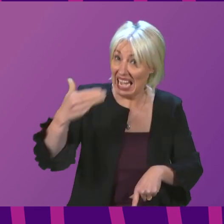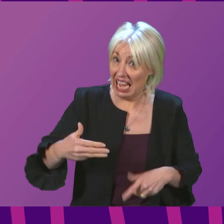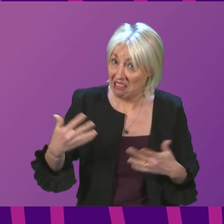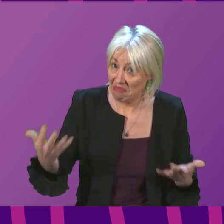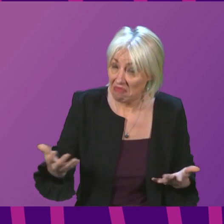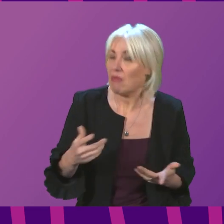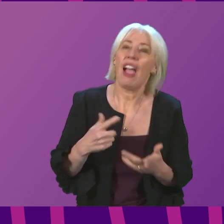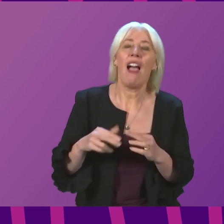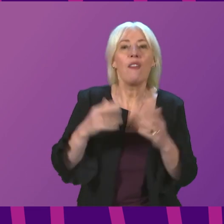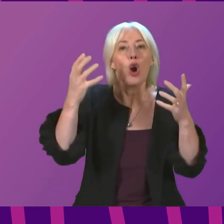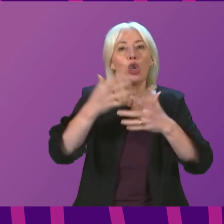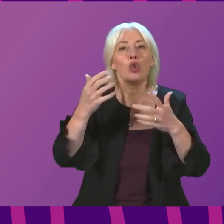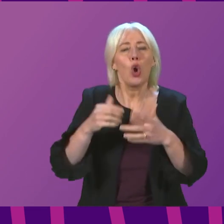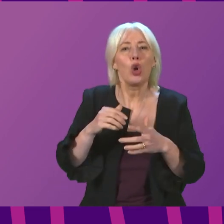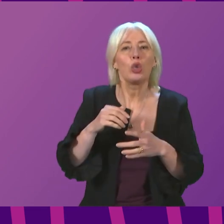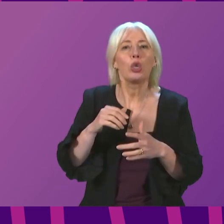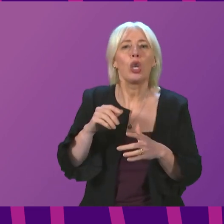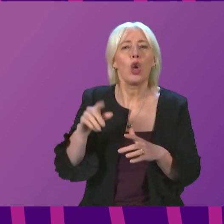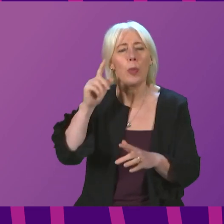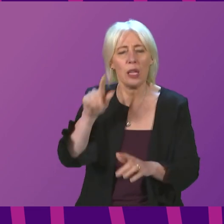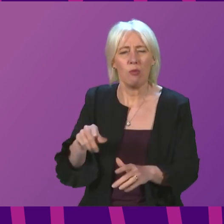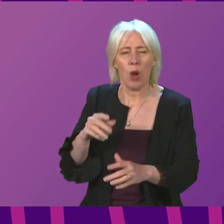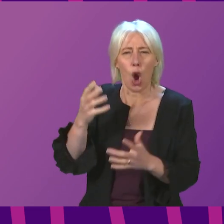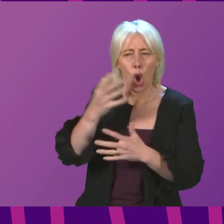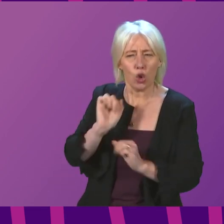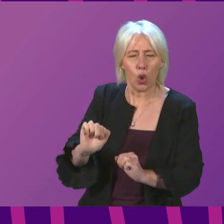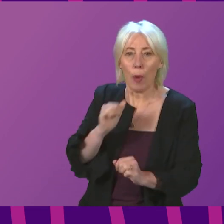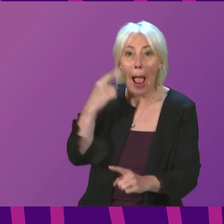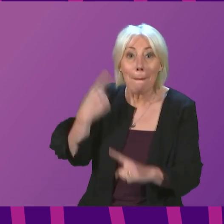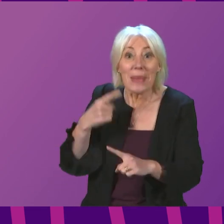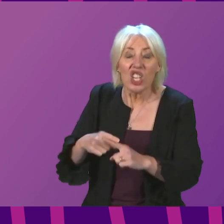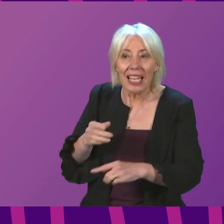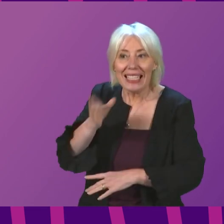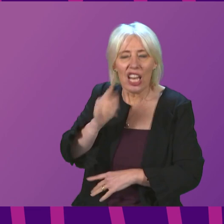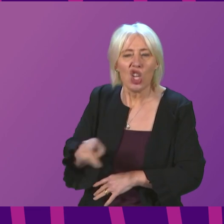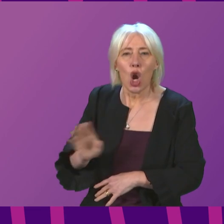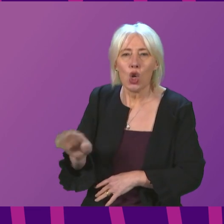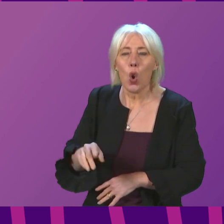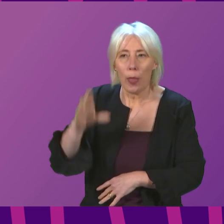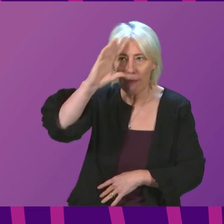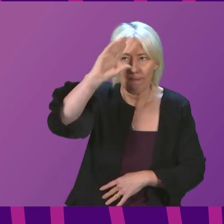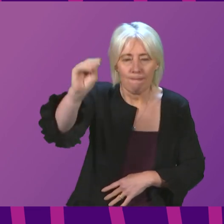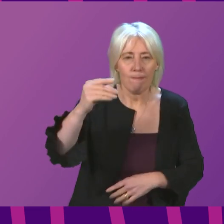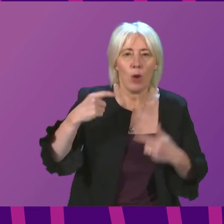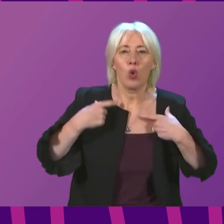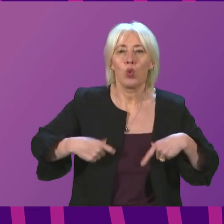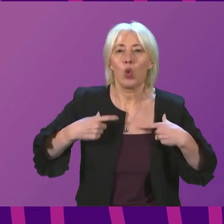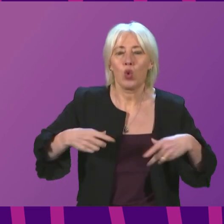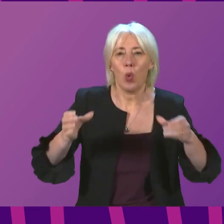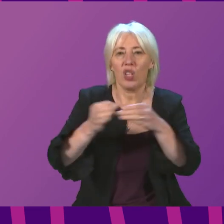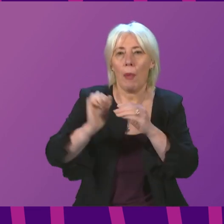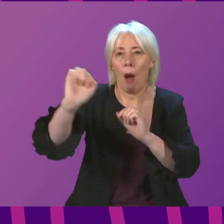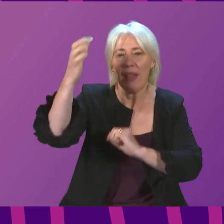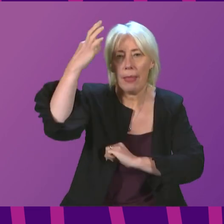If you are worried about a child not in immediate danger, you should share your concerns with your local authority and social work department.